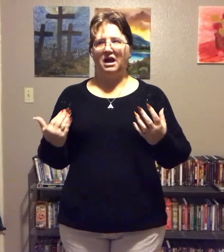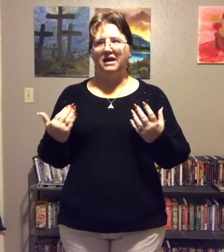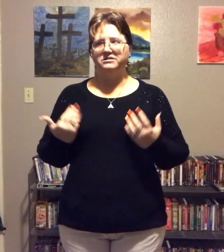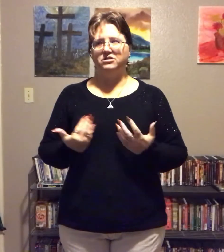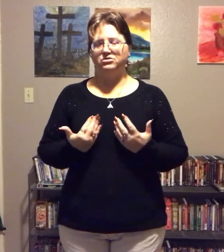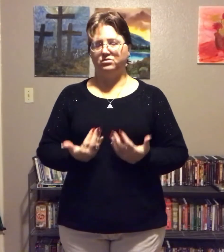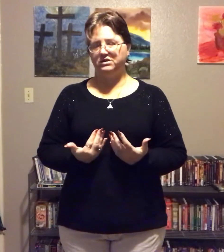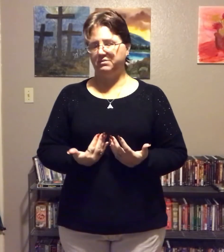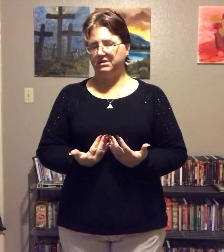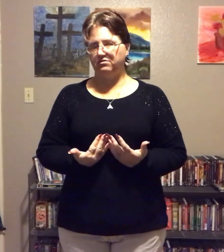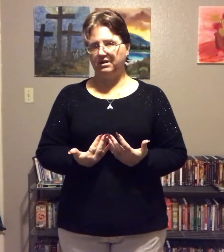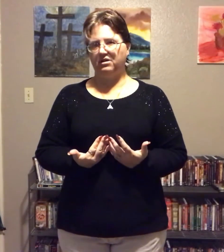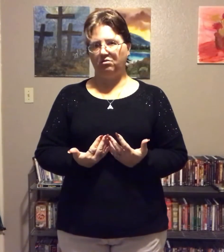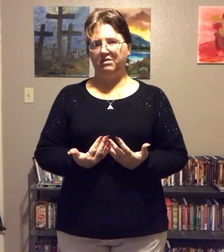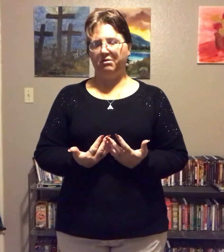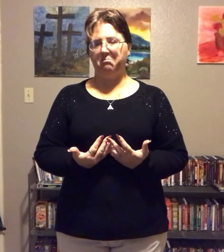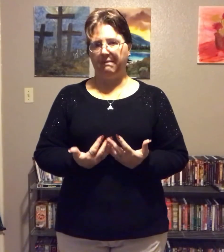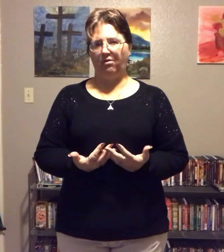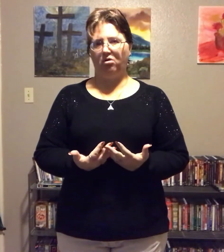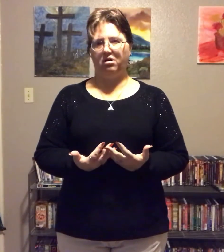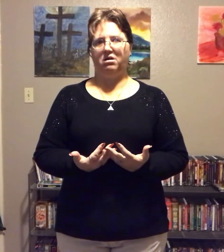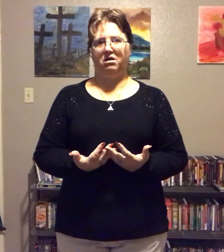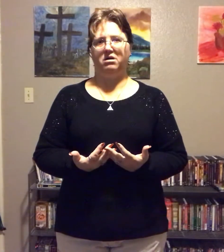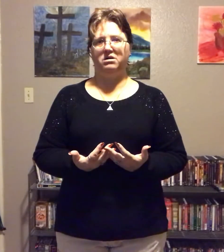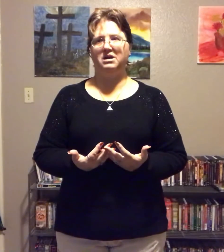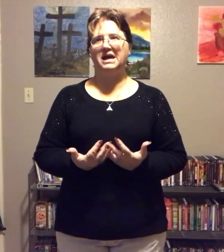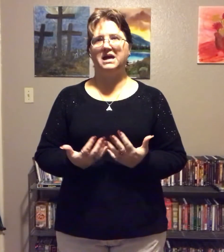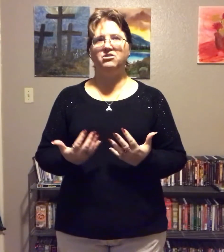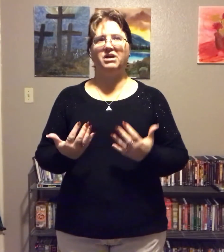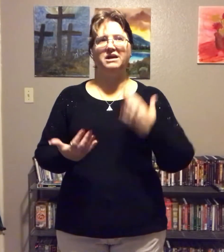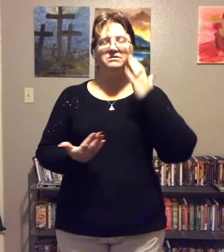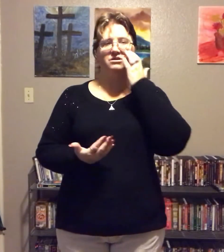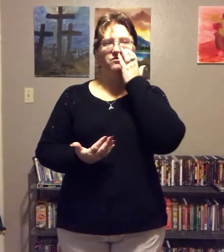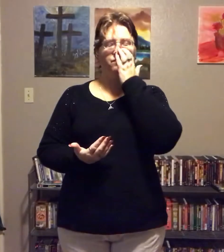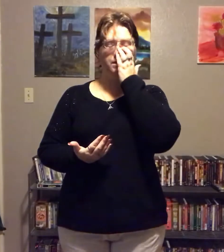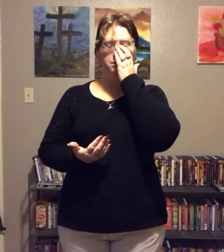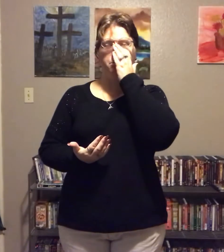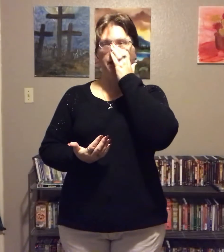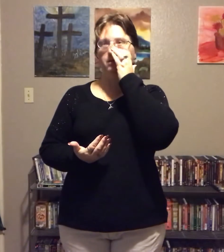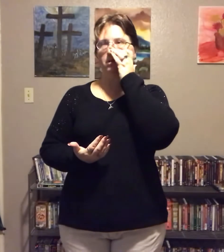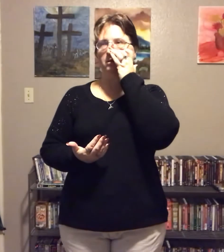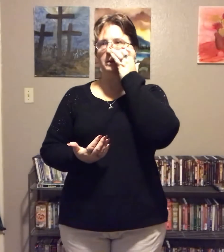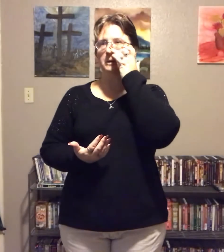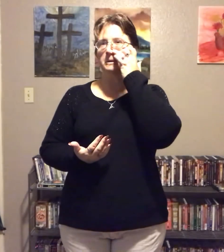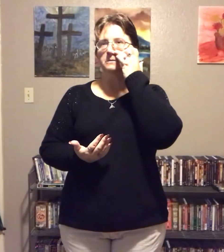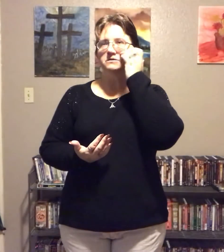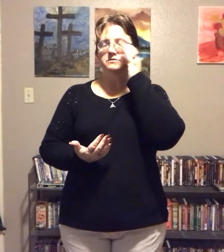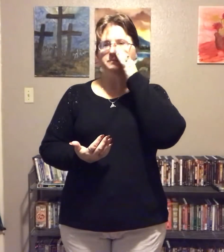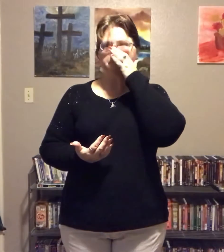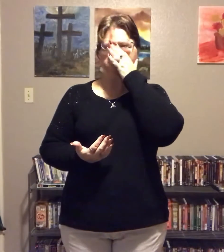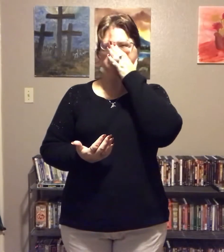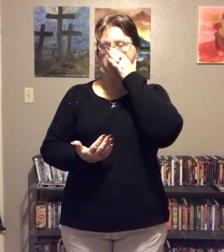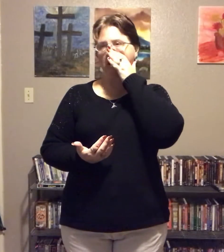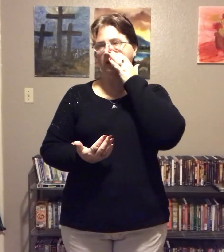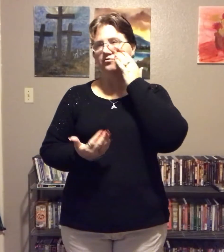has no choice but to drink only milk. You can't start feeding a baby solid